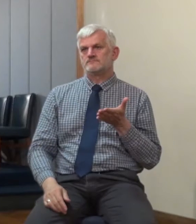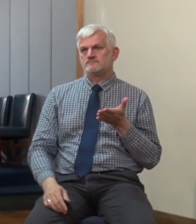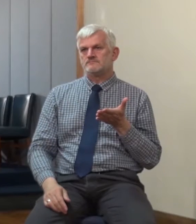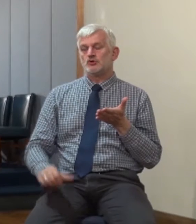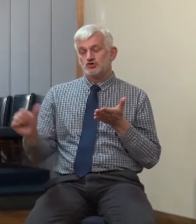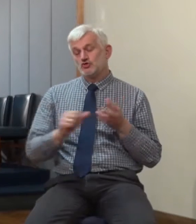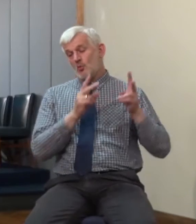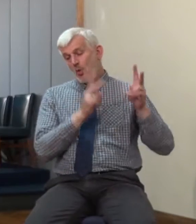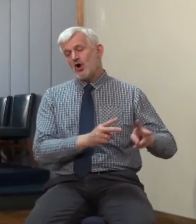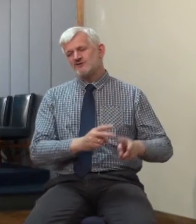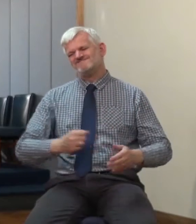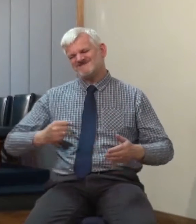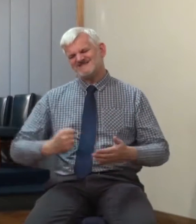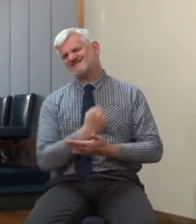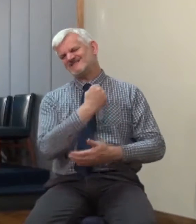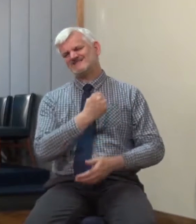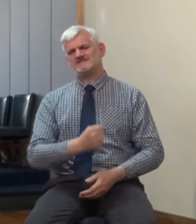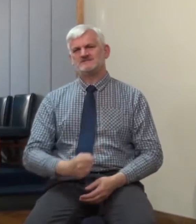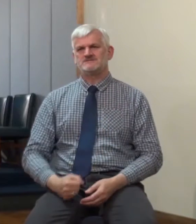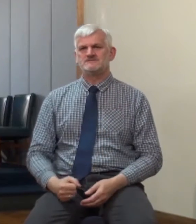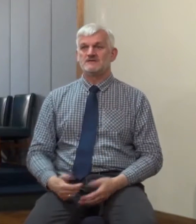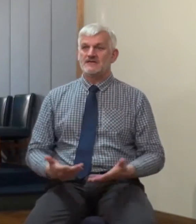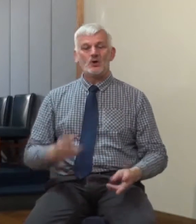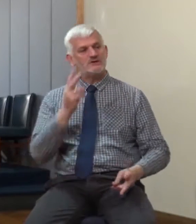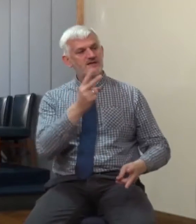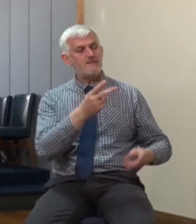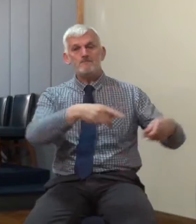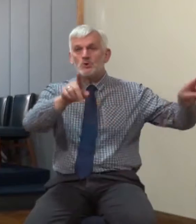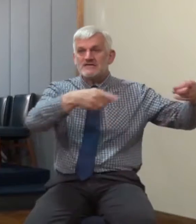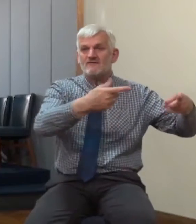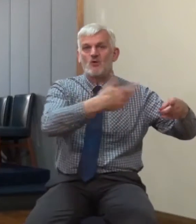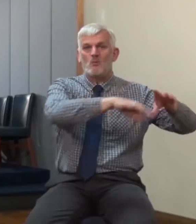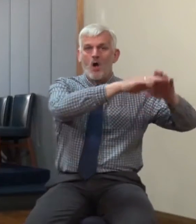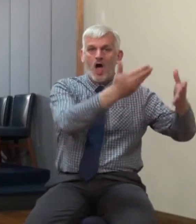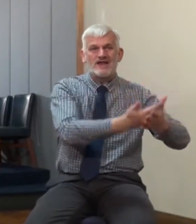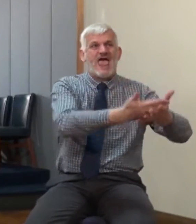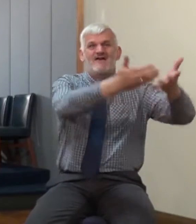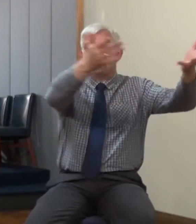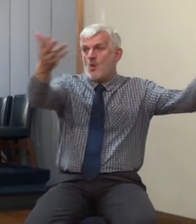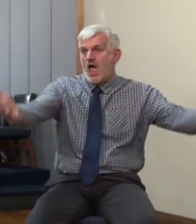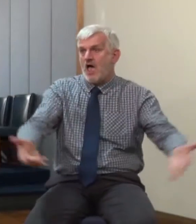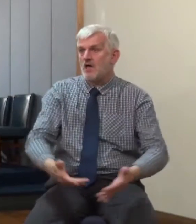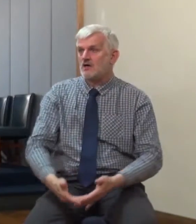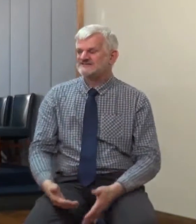contemporary Christian music subversion everywhere in the Churches of Christ today